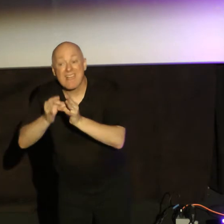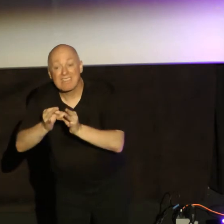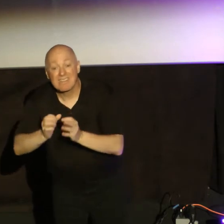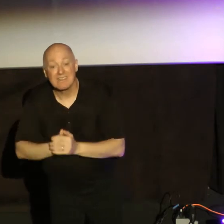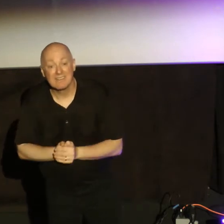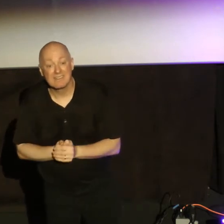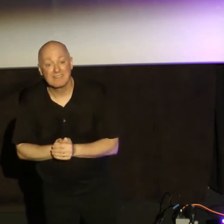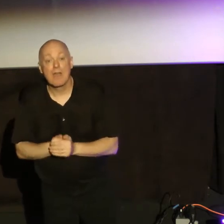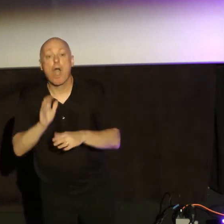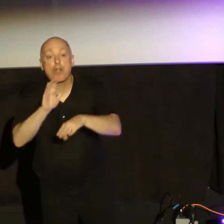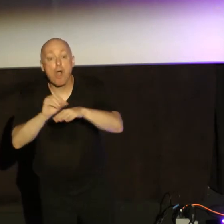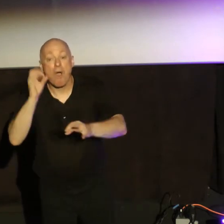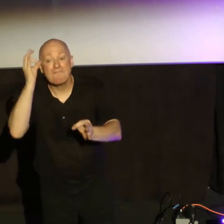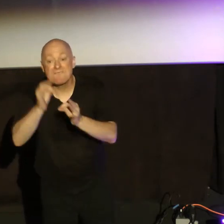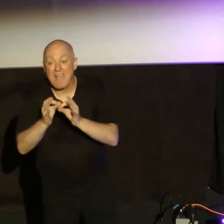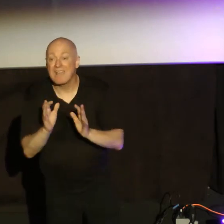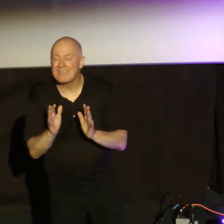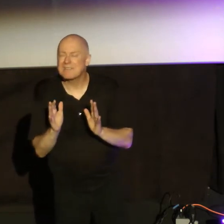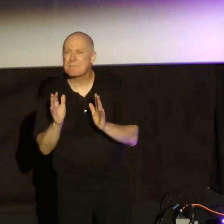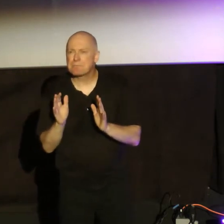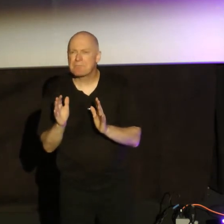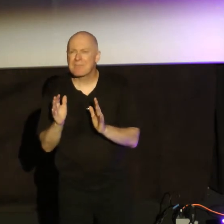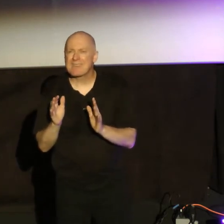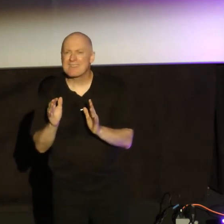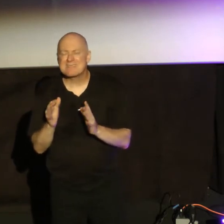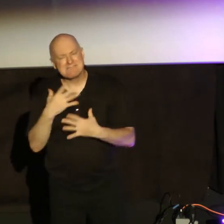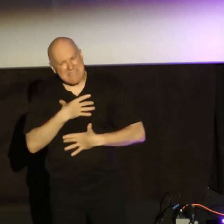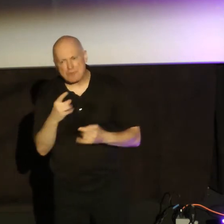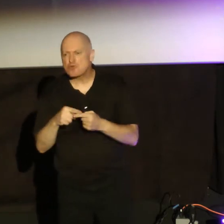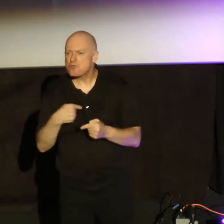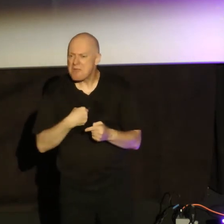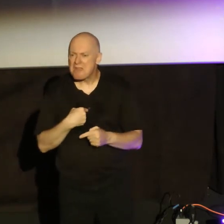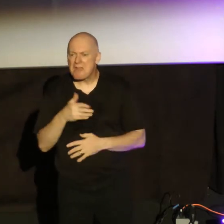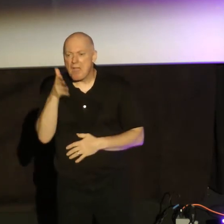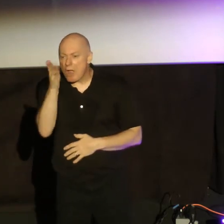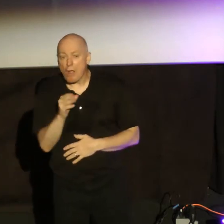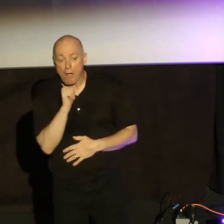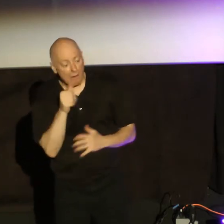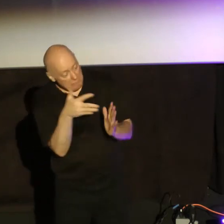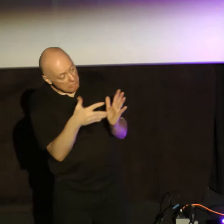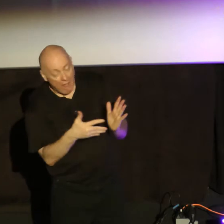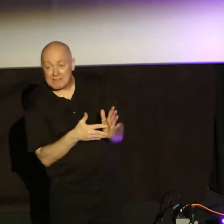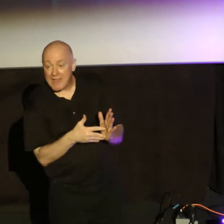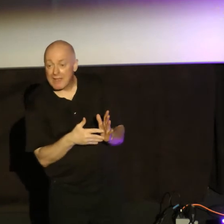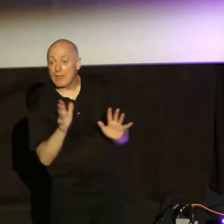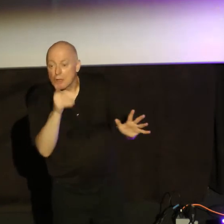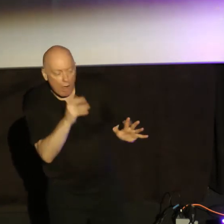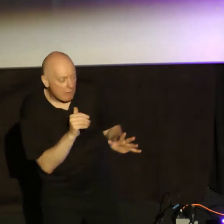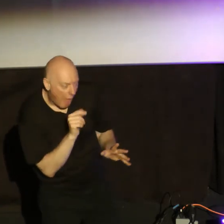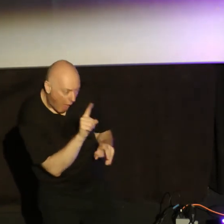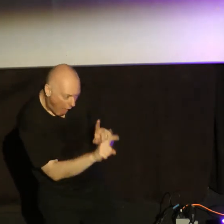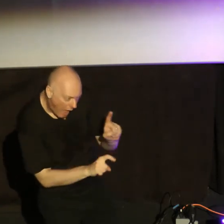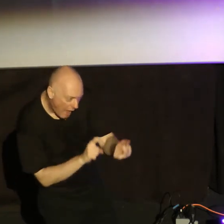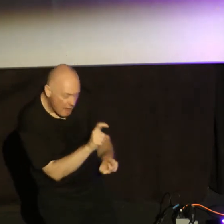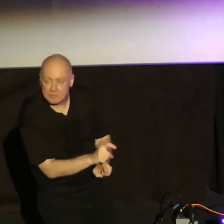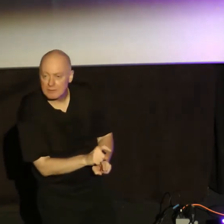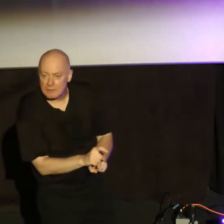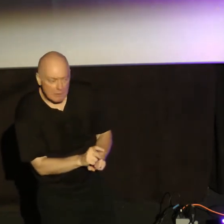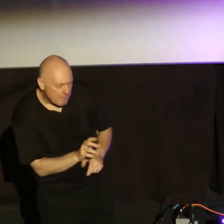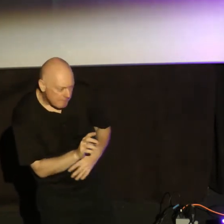That's the call of faith. It's interesting to me that God did not test Abraham by asking him a series of questions. God did not give him a questionnaire and say,